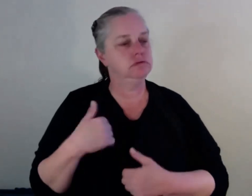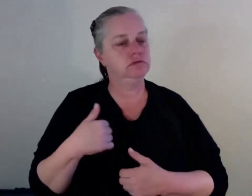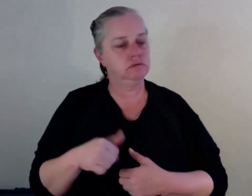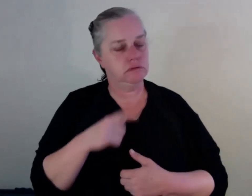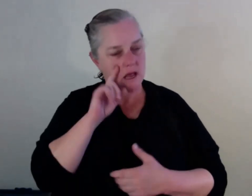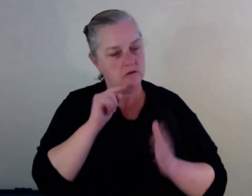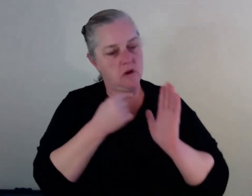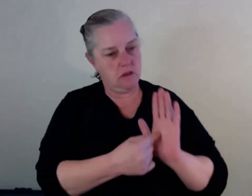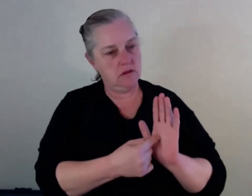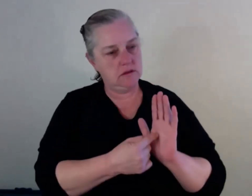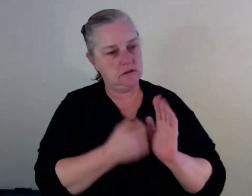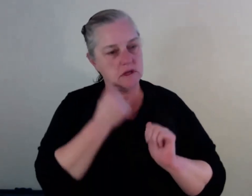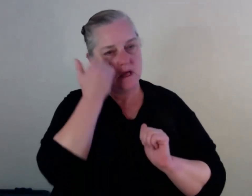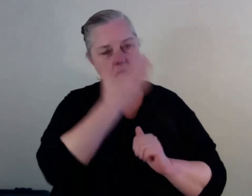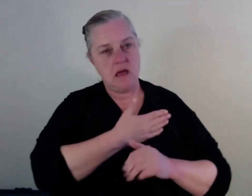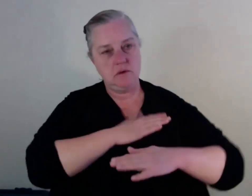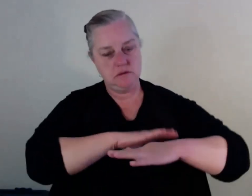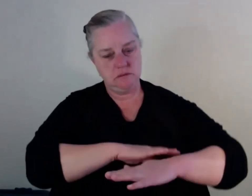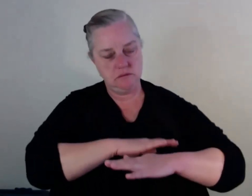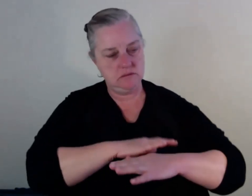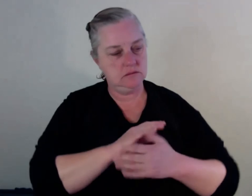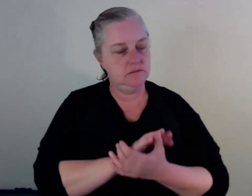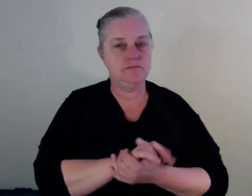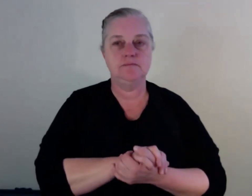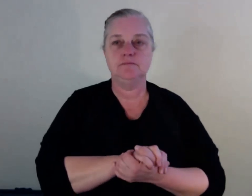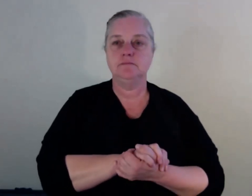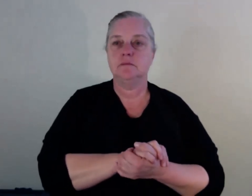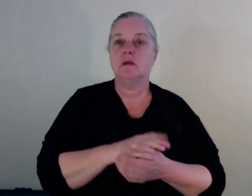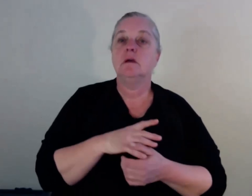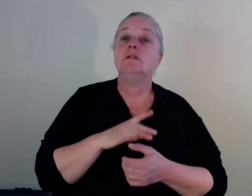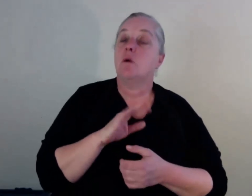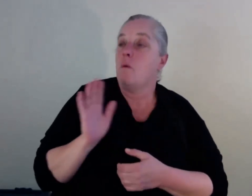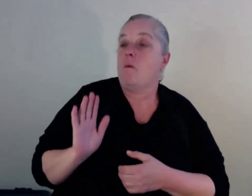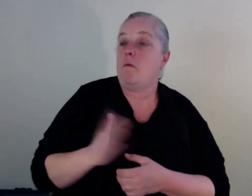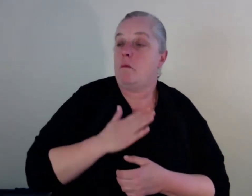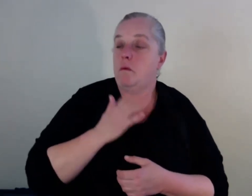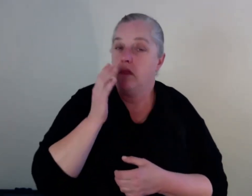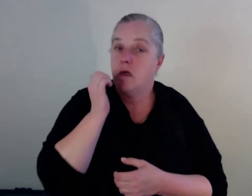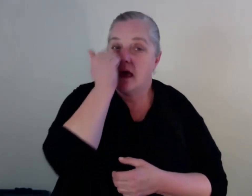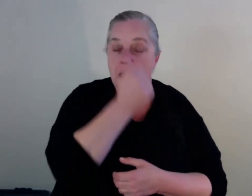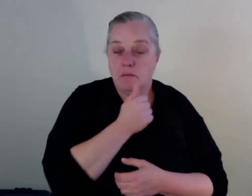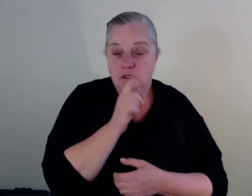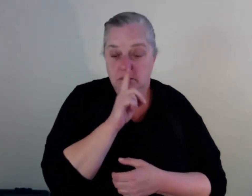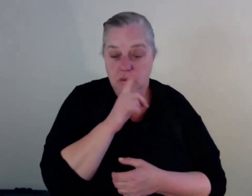blackfellas want to work, have black workers. Okay, that's, that's definitely something that's, that I've experienced.